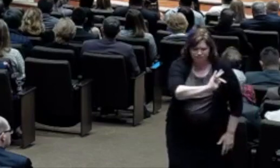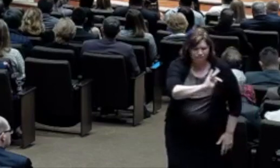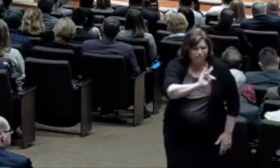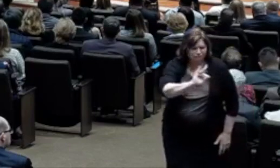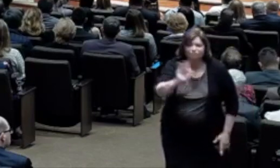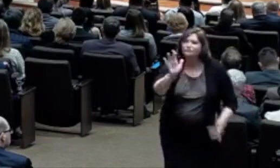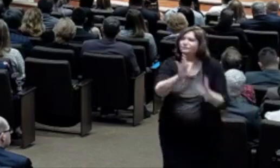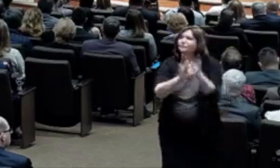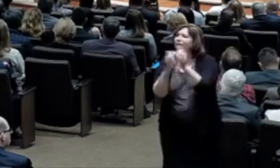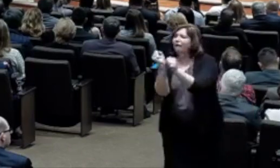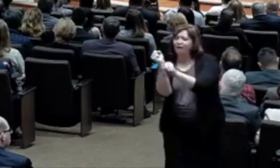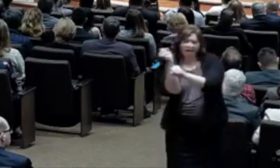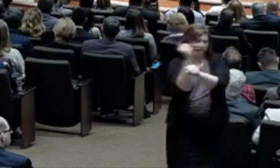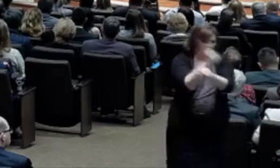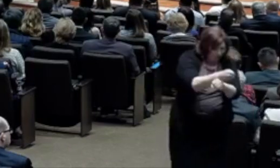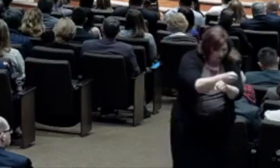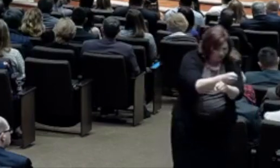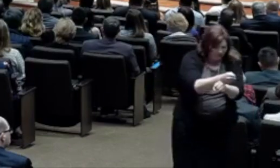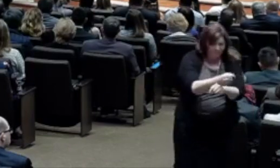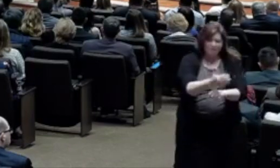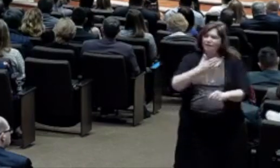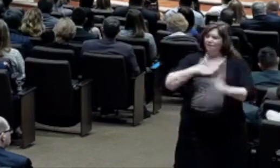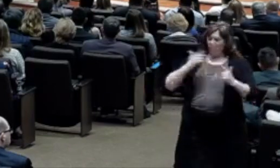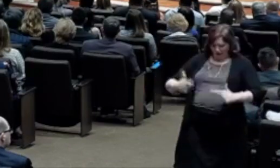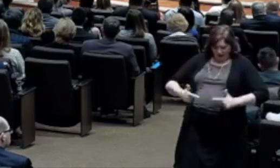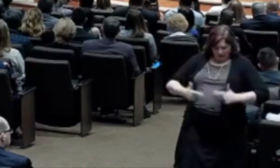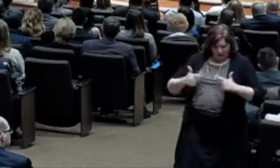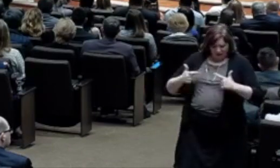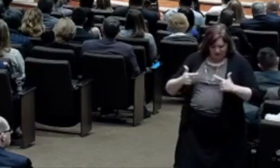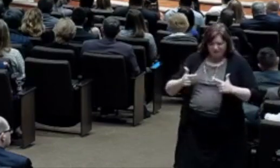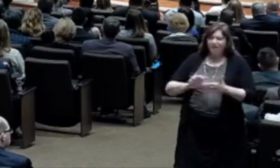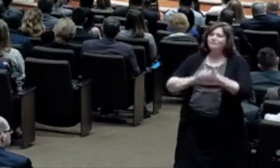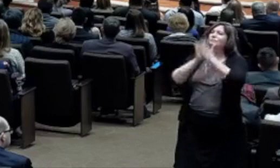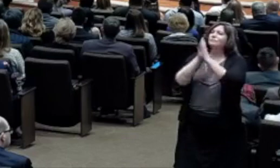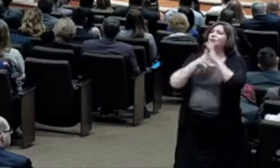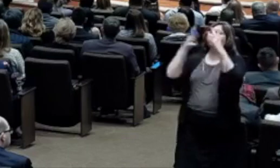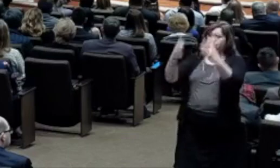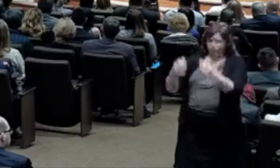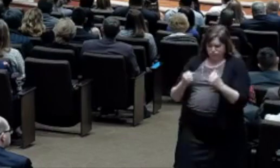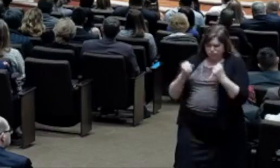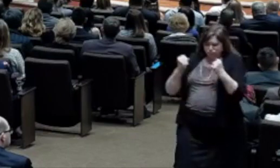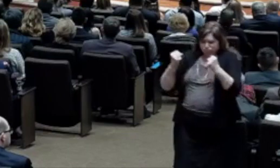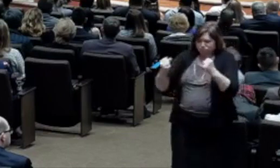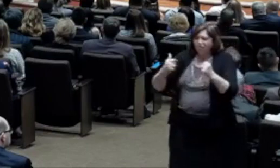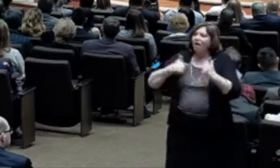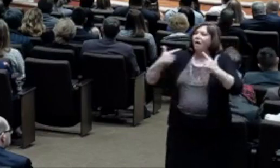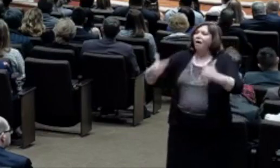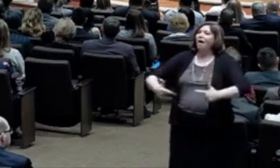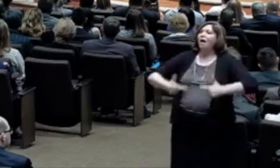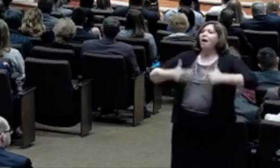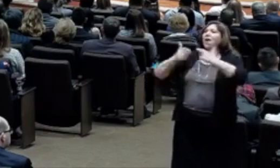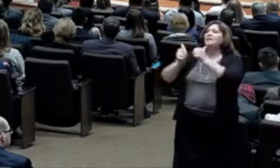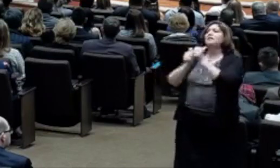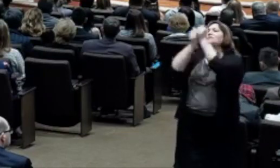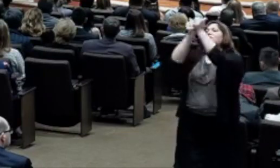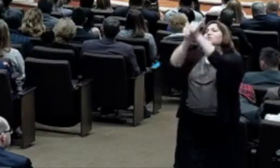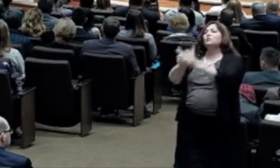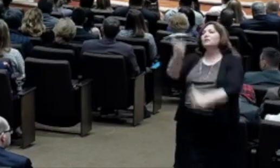gone, I'm risen with the sun, a slave to righteousness, no longer bound by